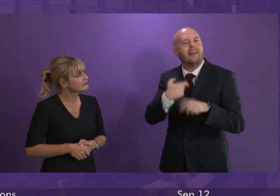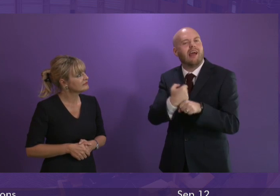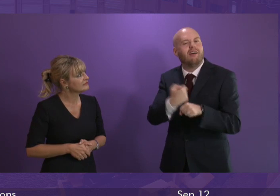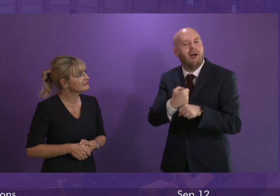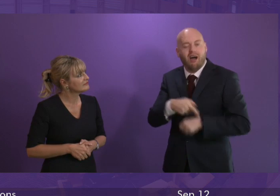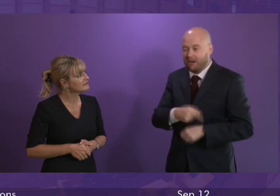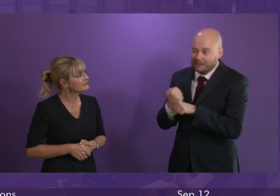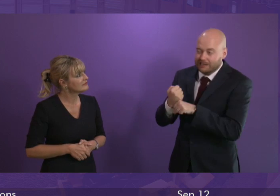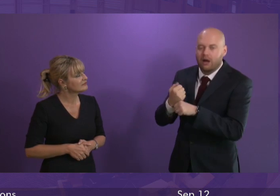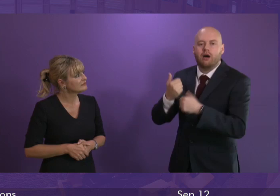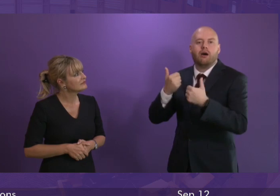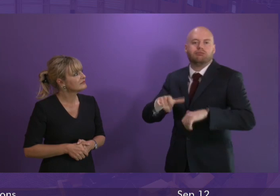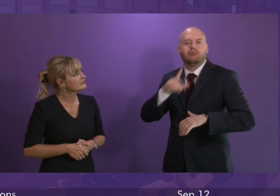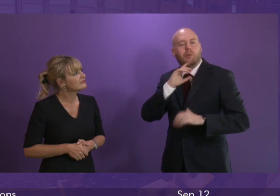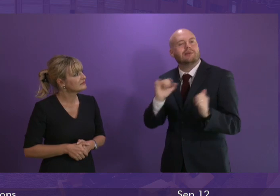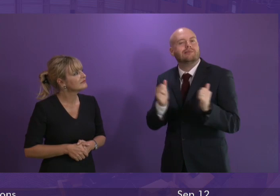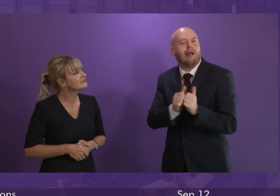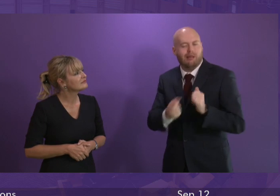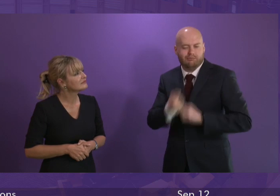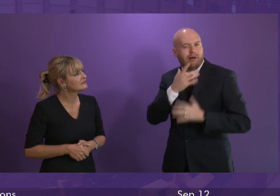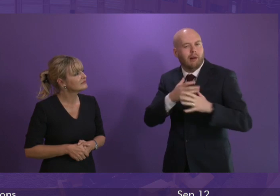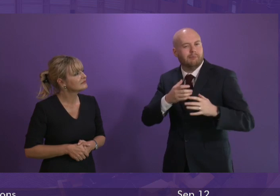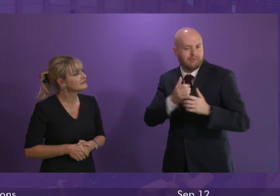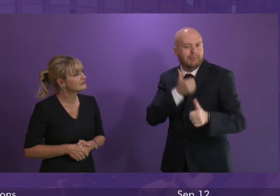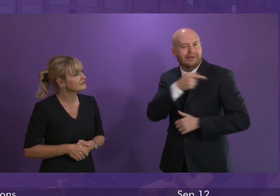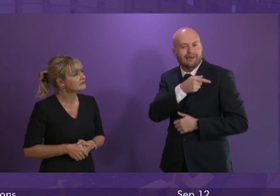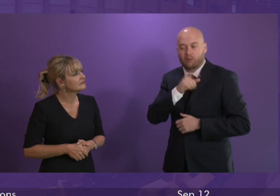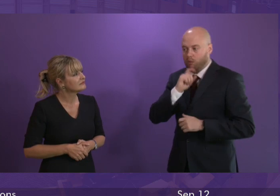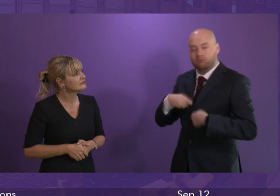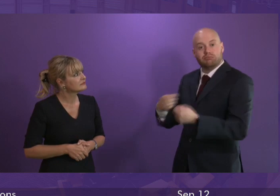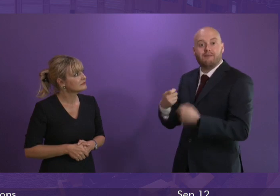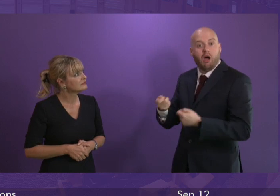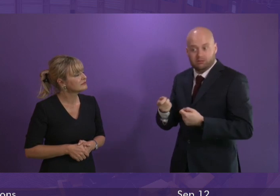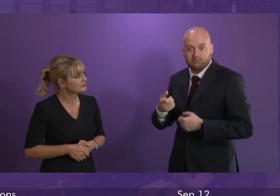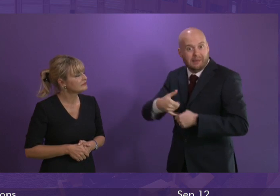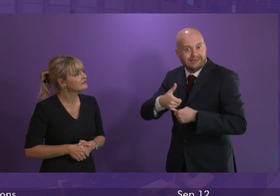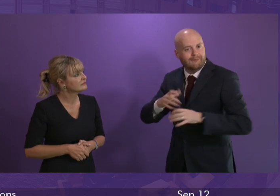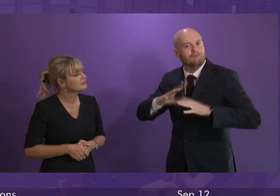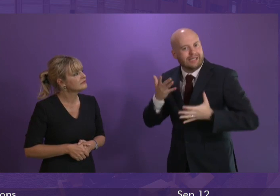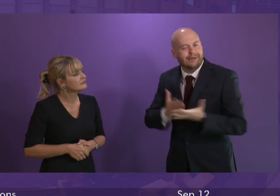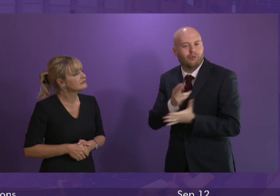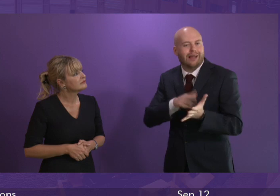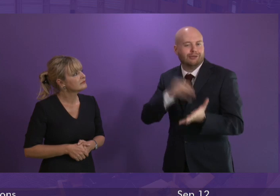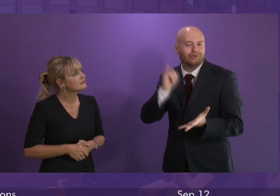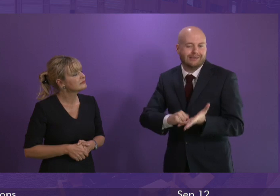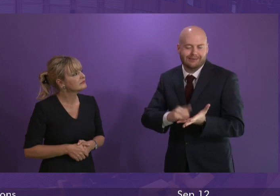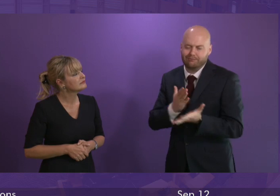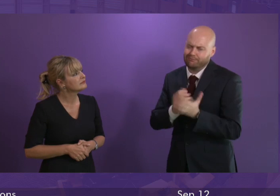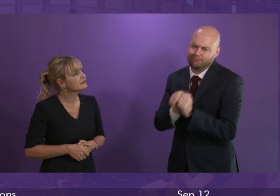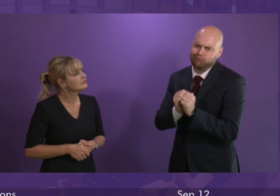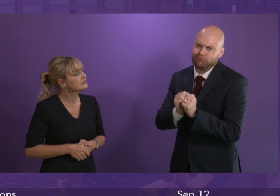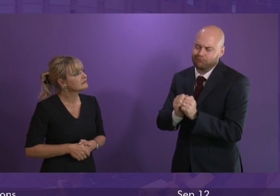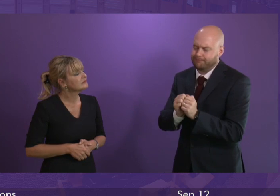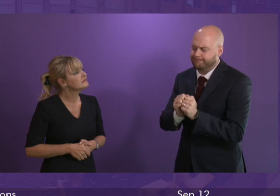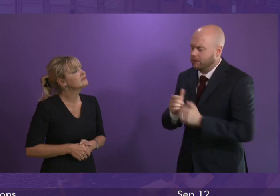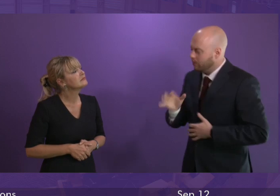to make Okanby and Simkevi free for all on the NHS. Can I ask the First Minister though what arrangements are in